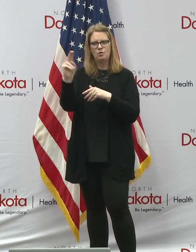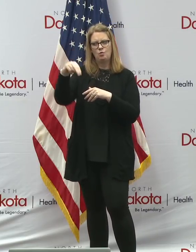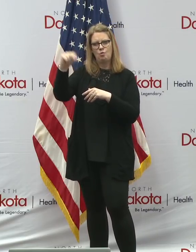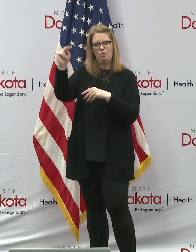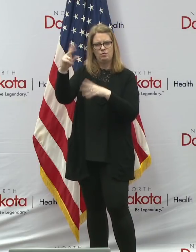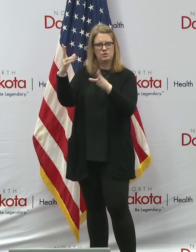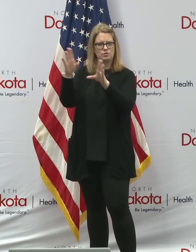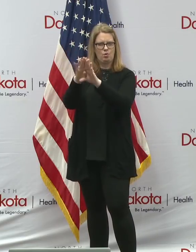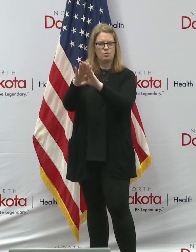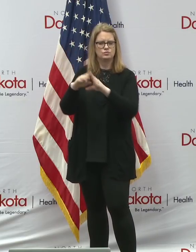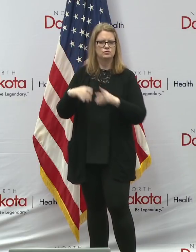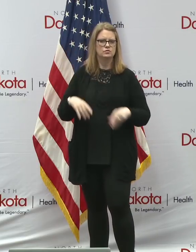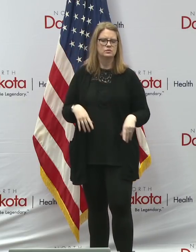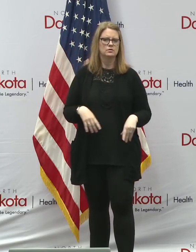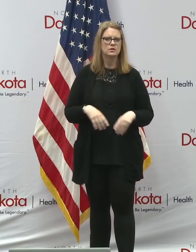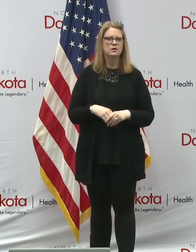closed.